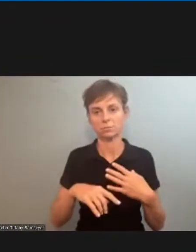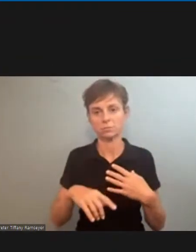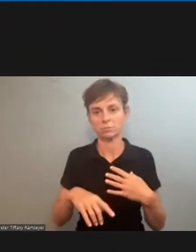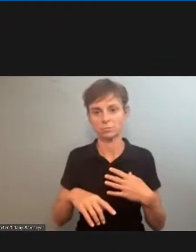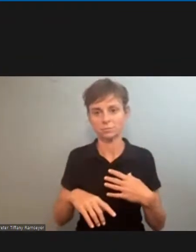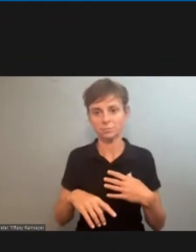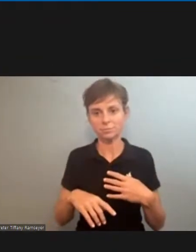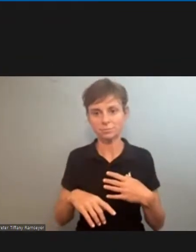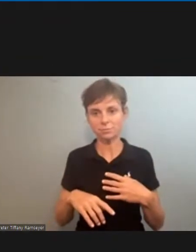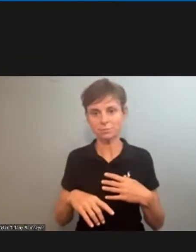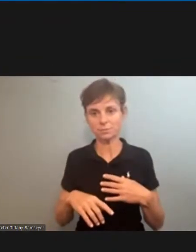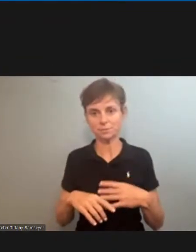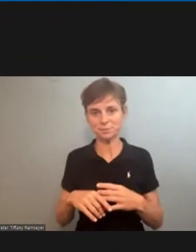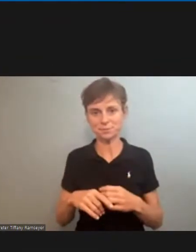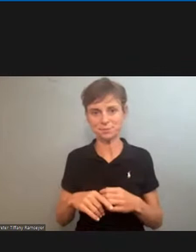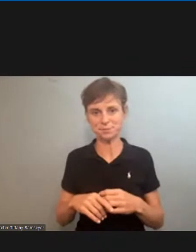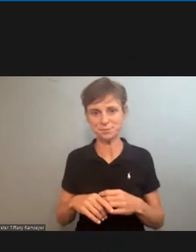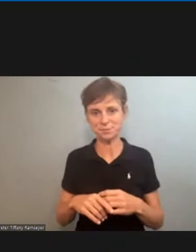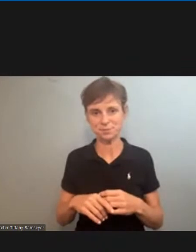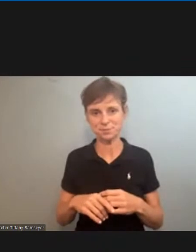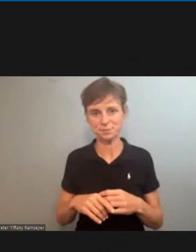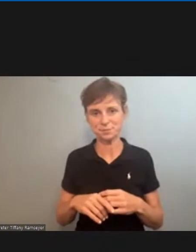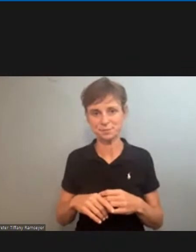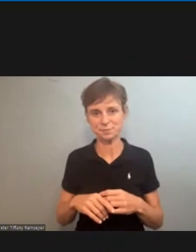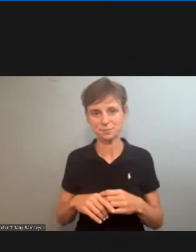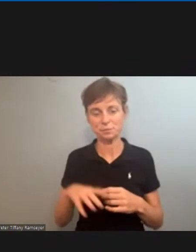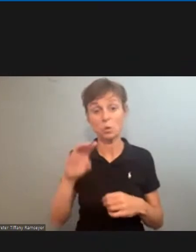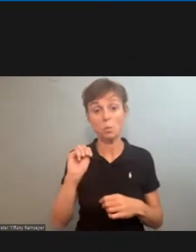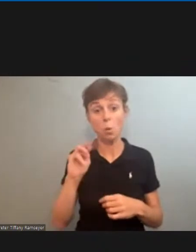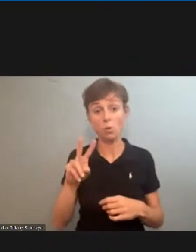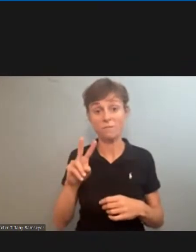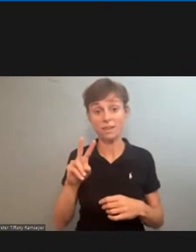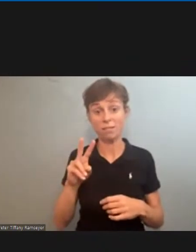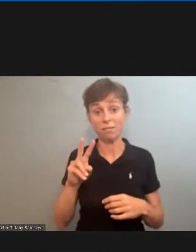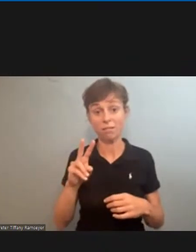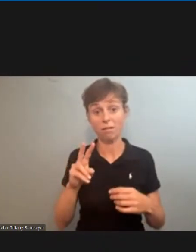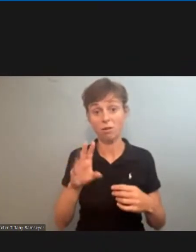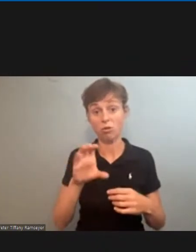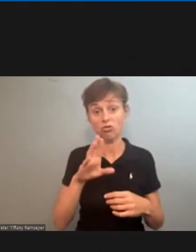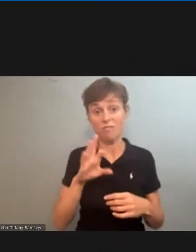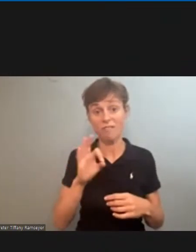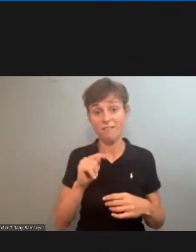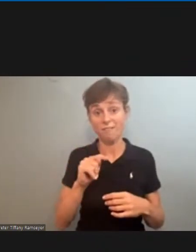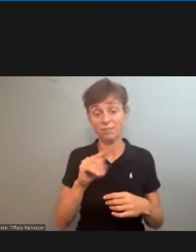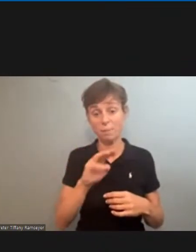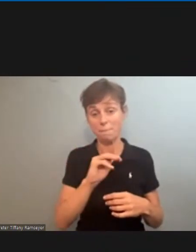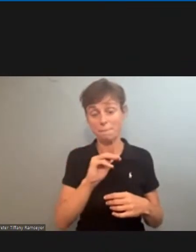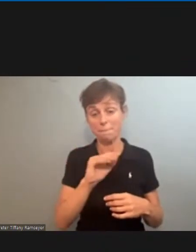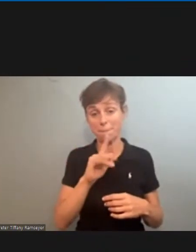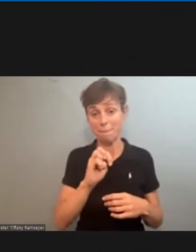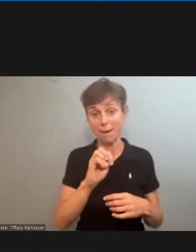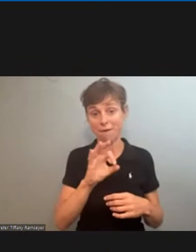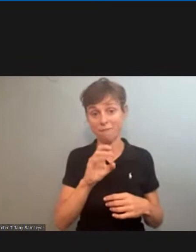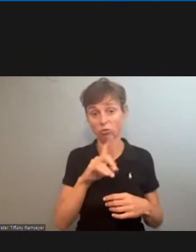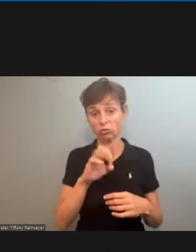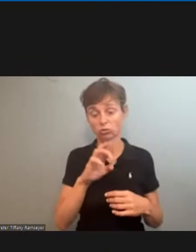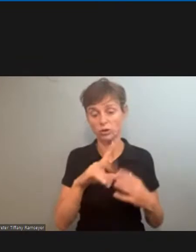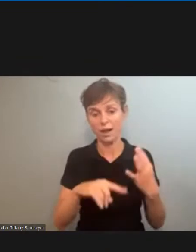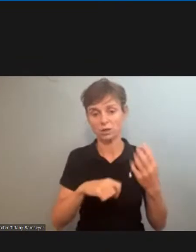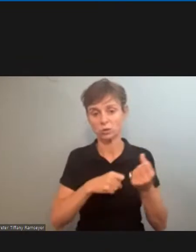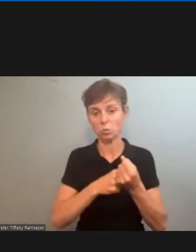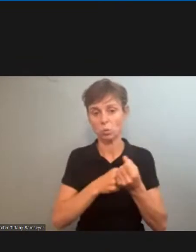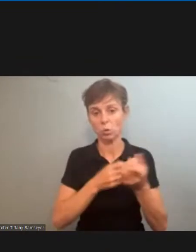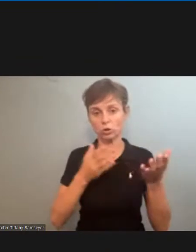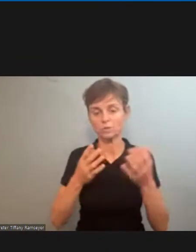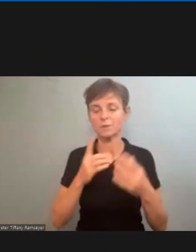time brother uh motor vehicle craft director mike foster and support services director steve